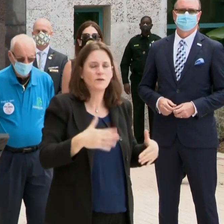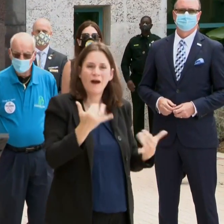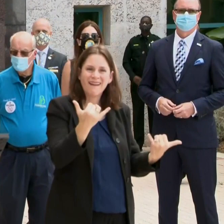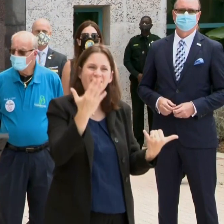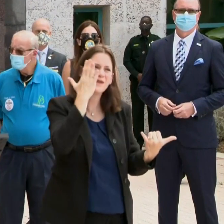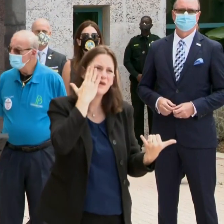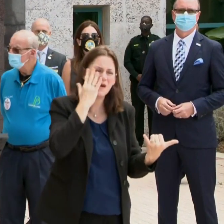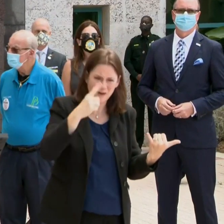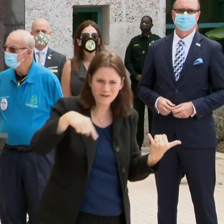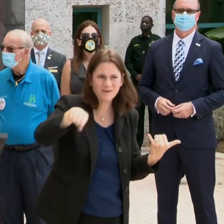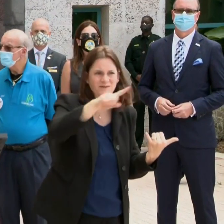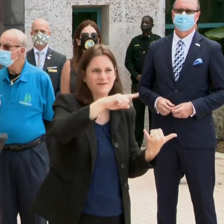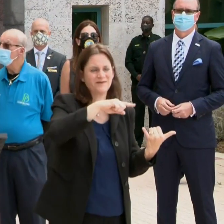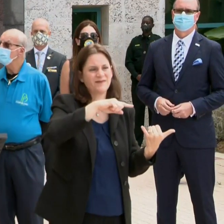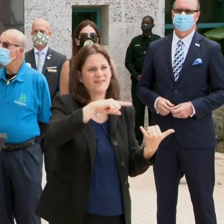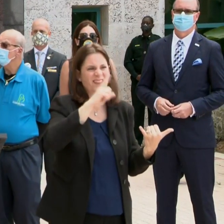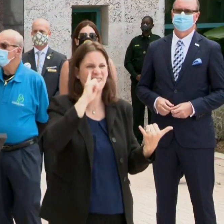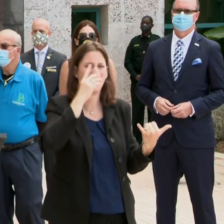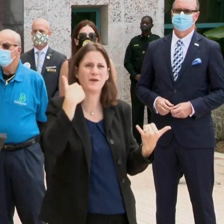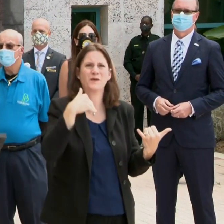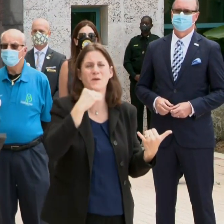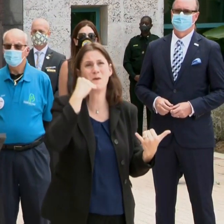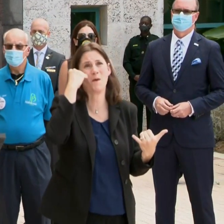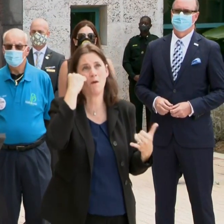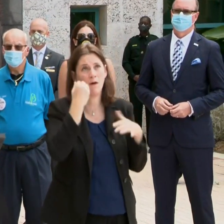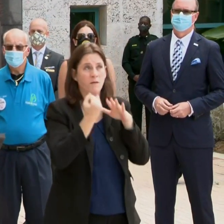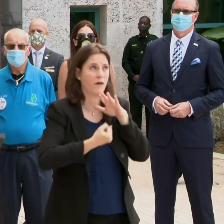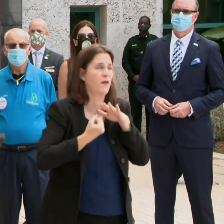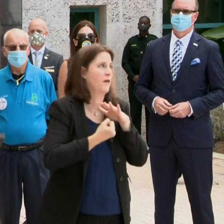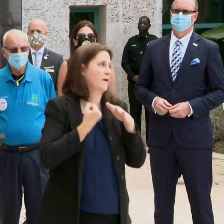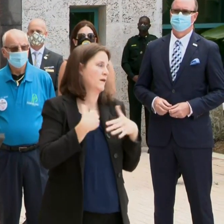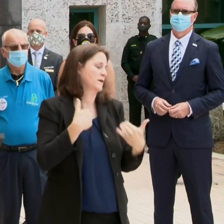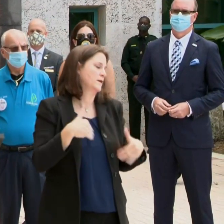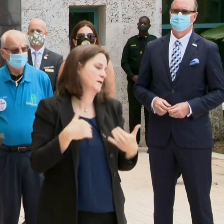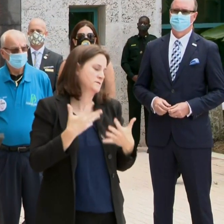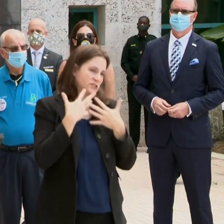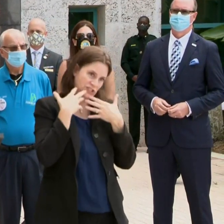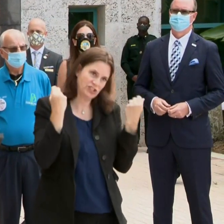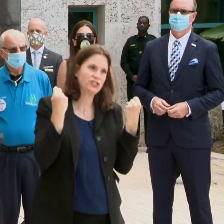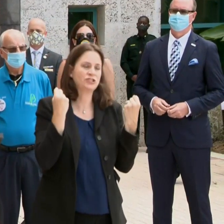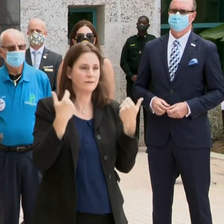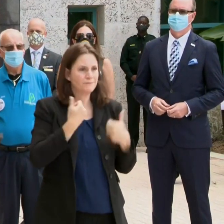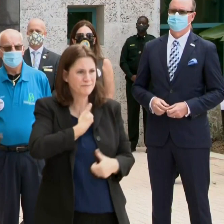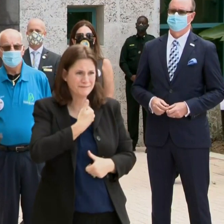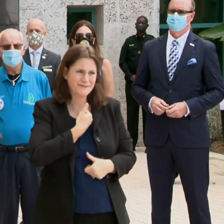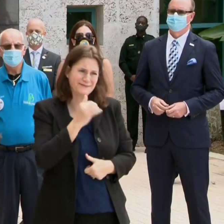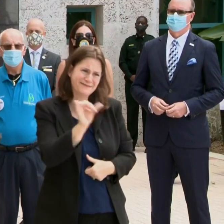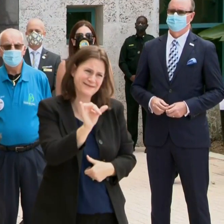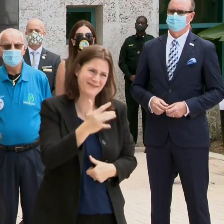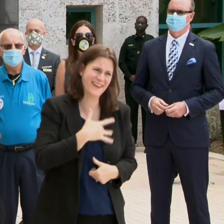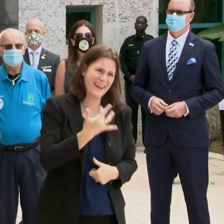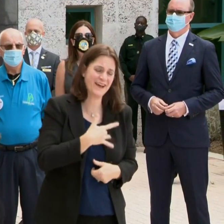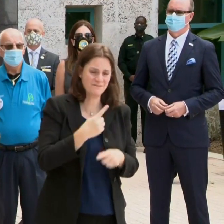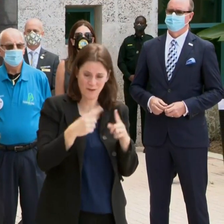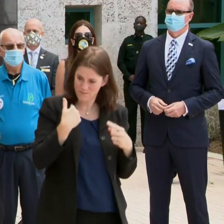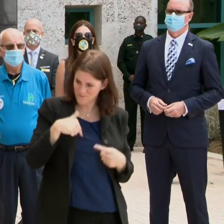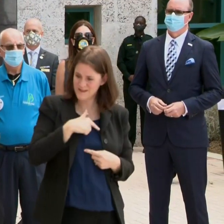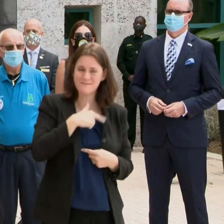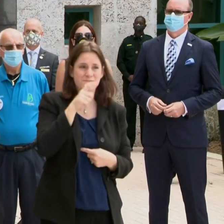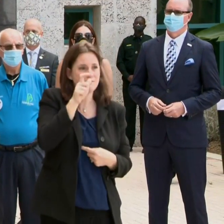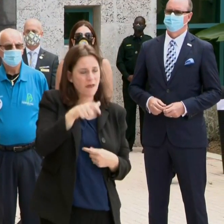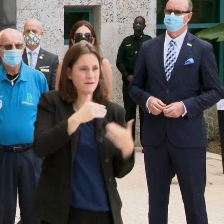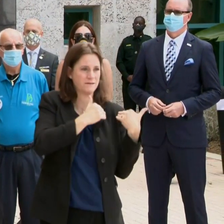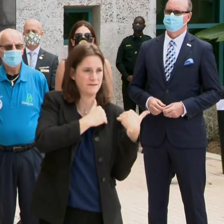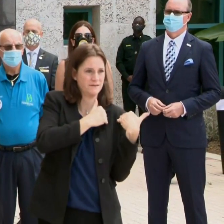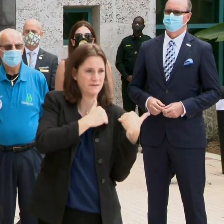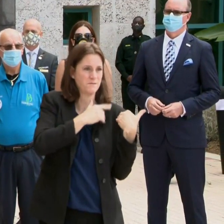everyone has been that cabin fever approach has impacted us all, including myself. But we have to do the things that we can to be socially